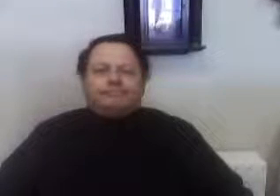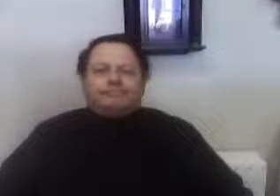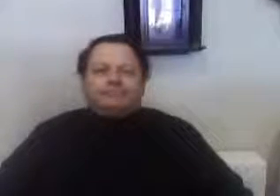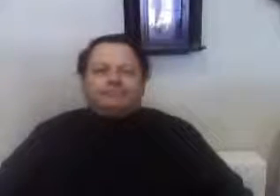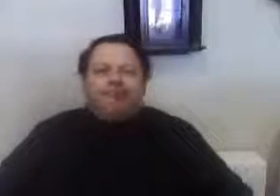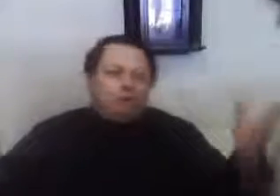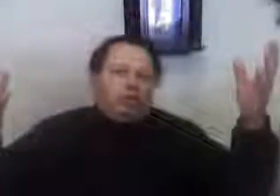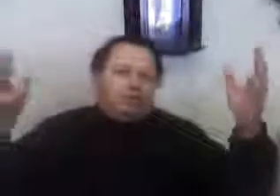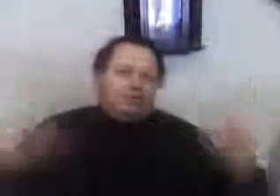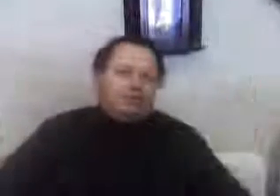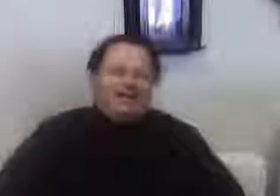I'm poor.